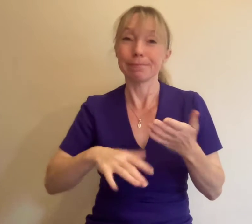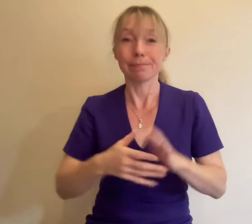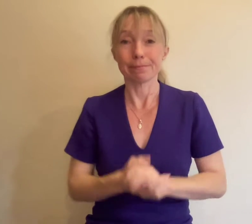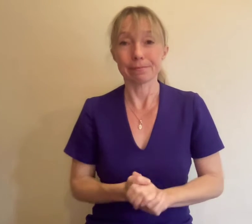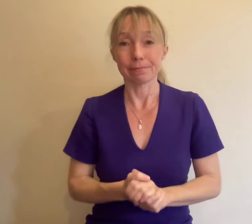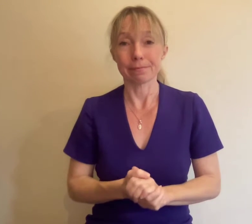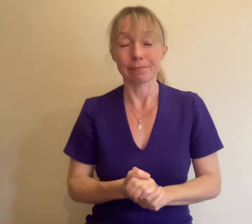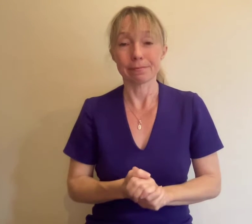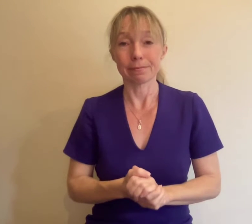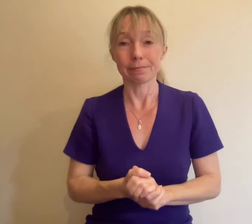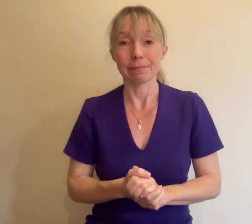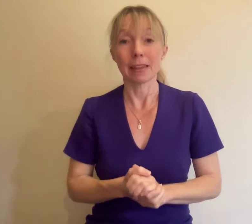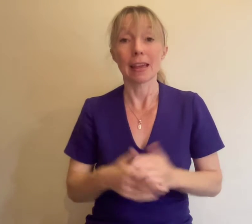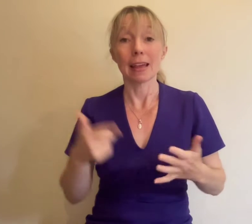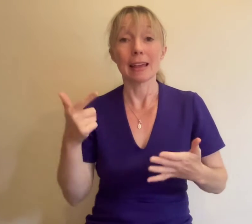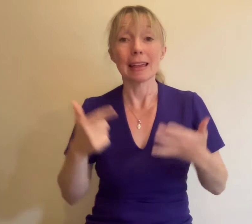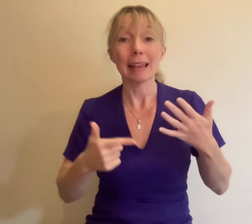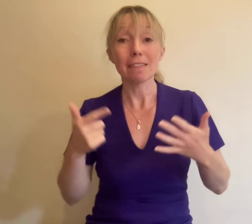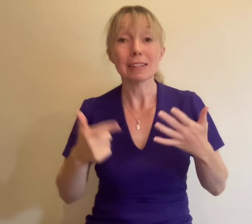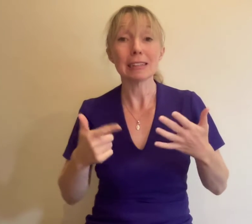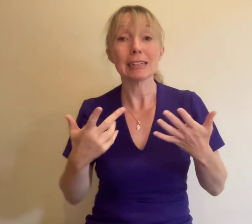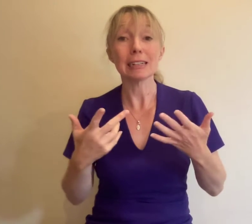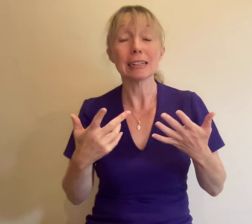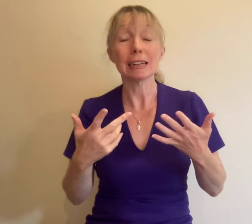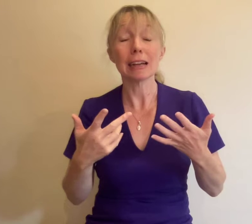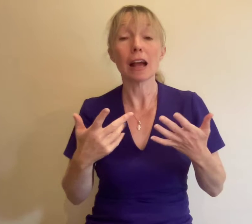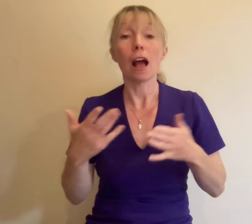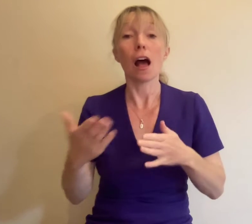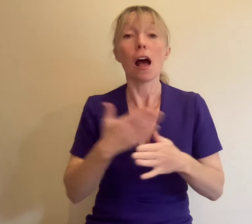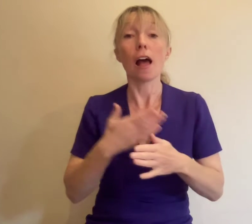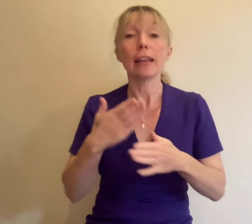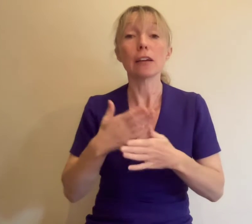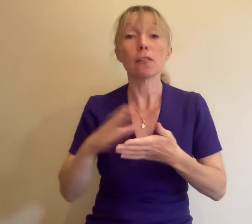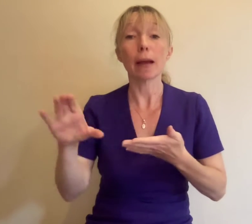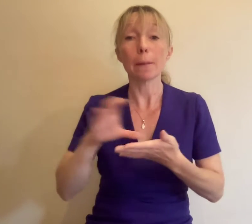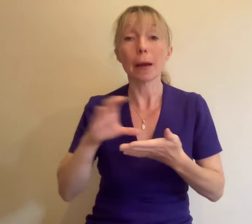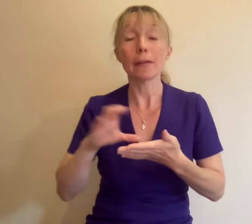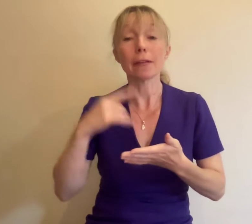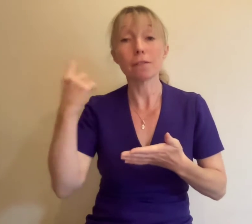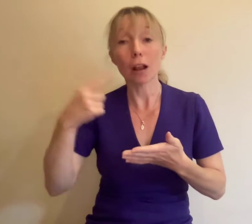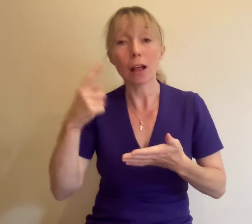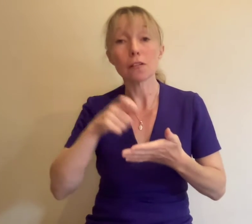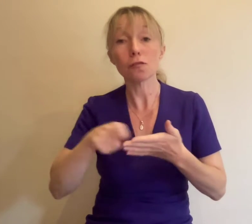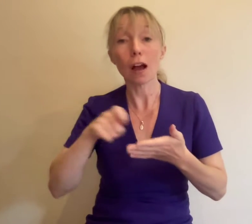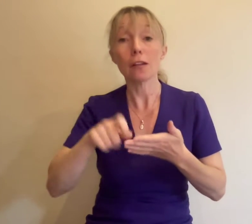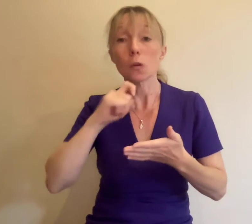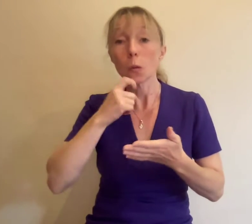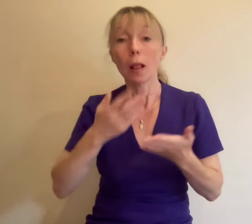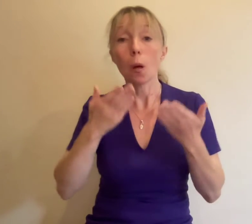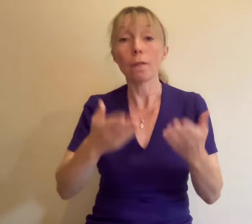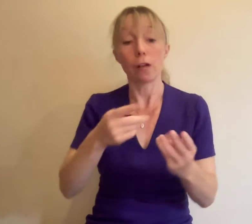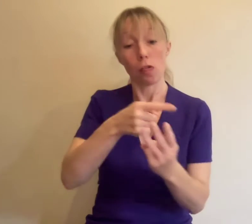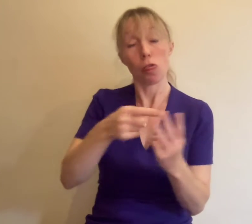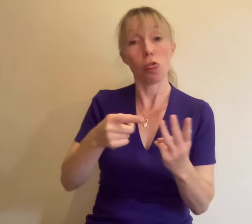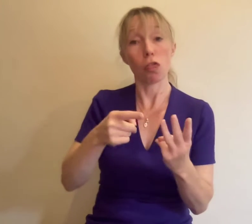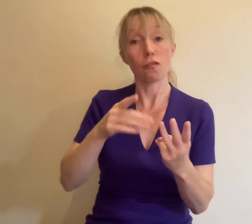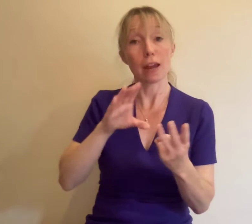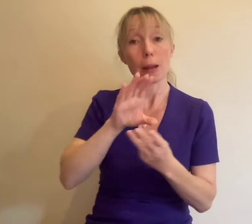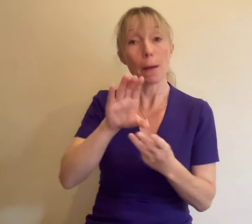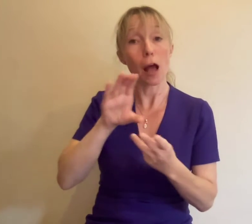17. The early career bursaries for London writers will offer three bursaries to the value of £15,000